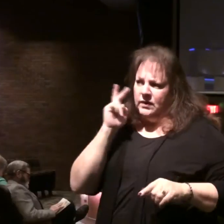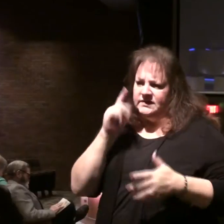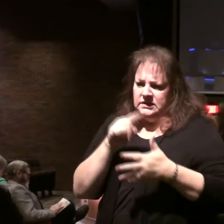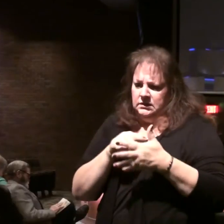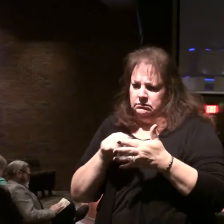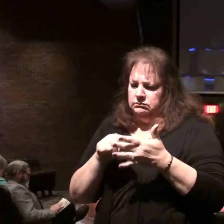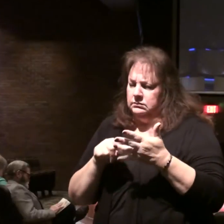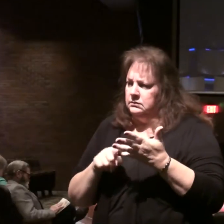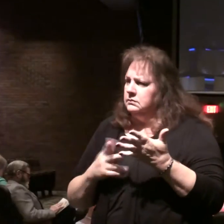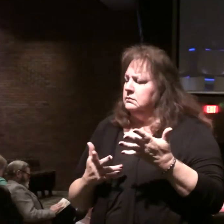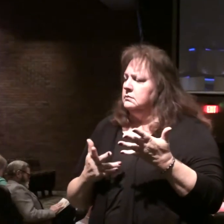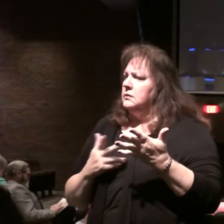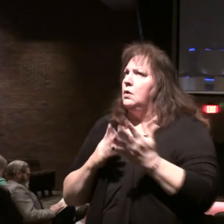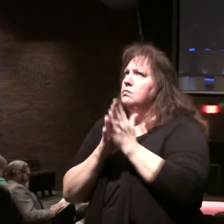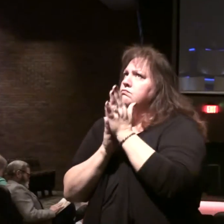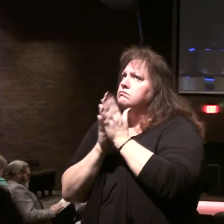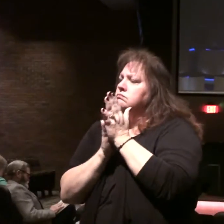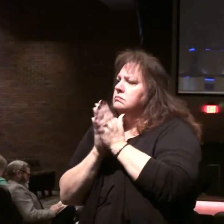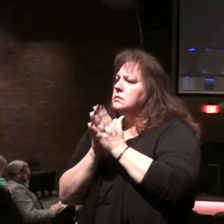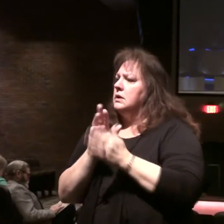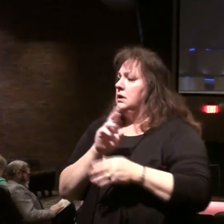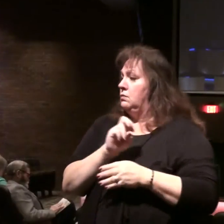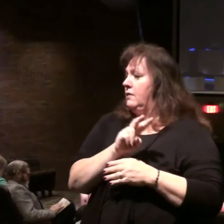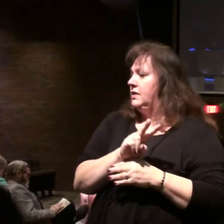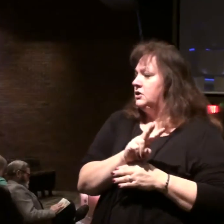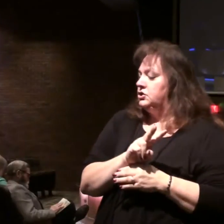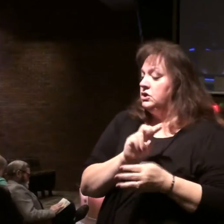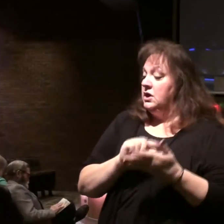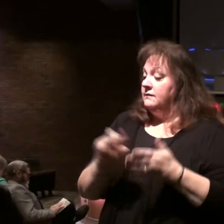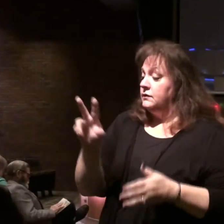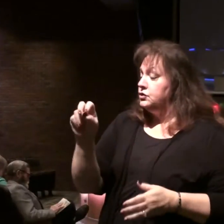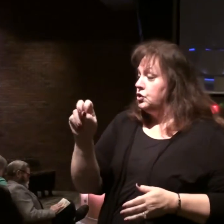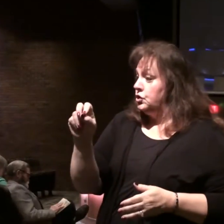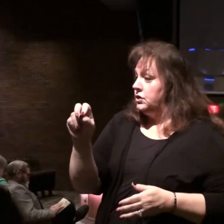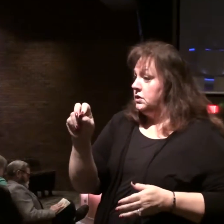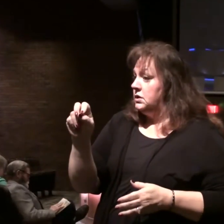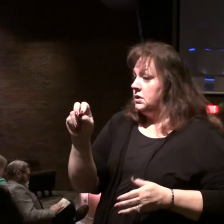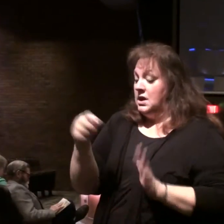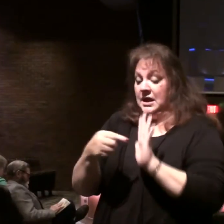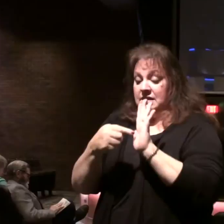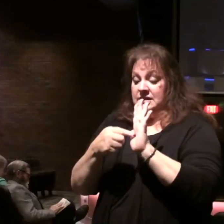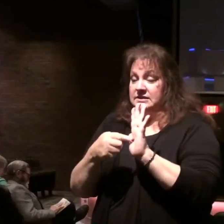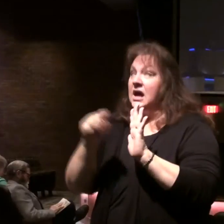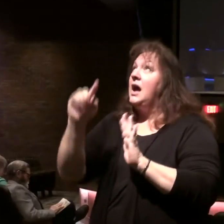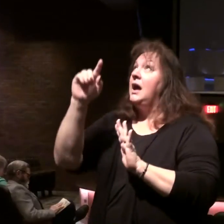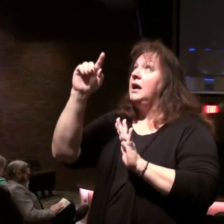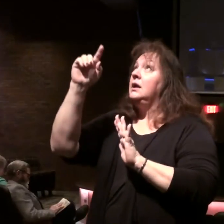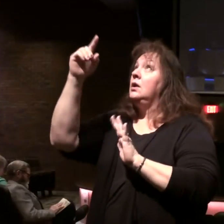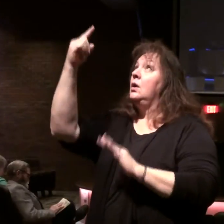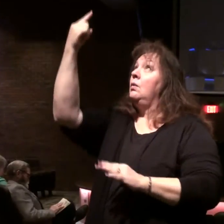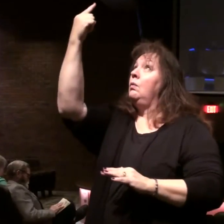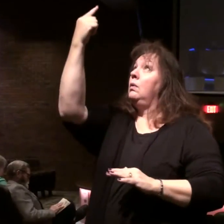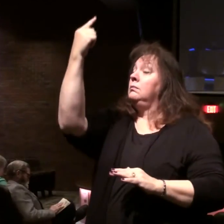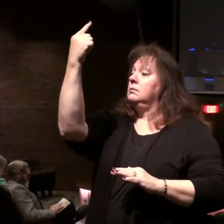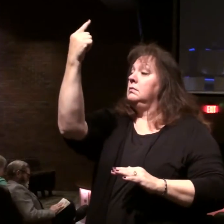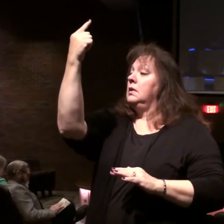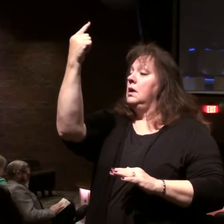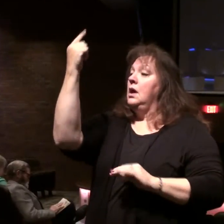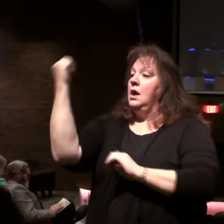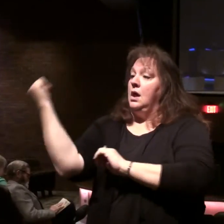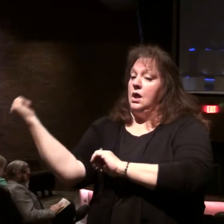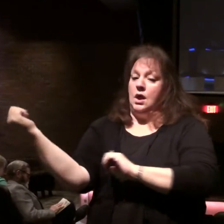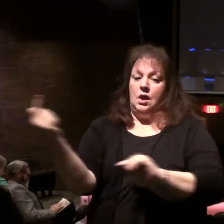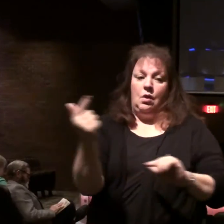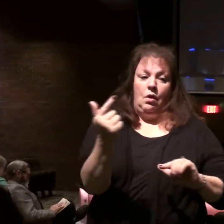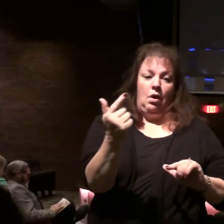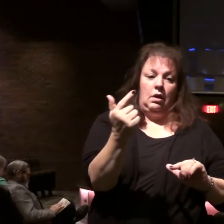in anticipation in Revelation verse 30 then the sign of the son of man will appear in the sky and all